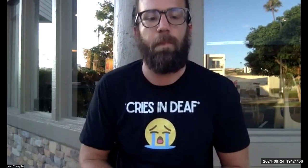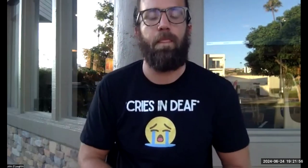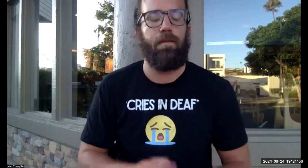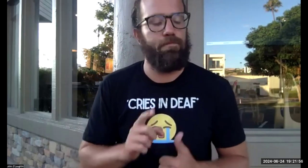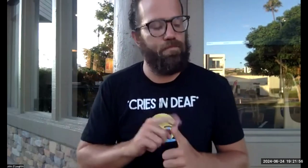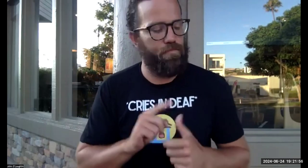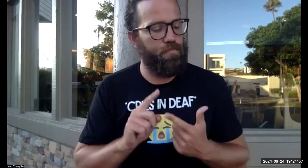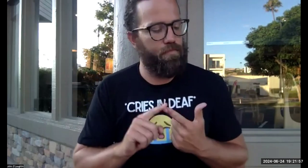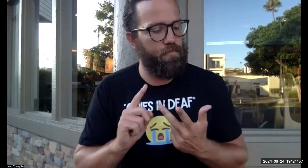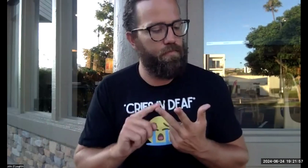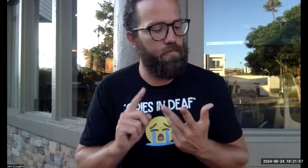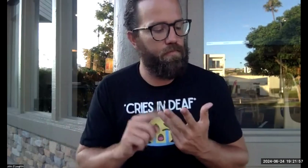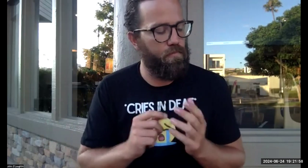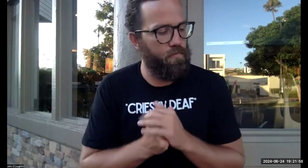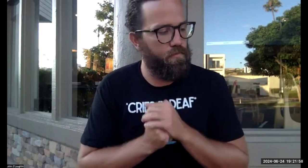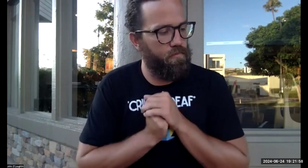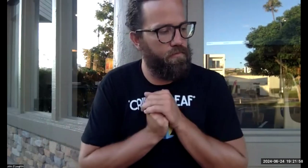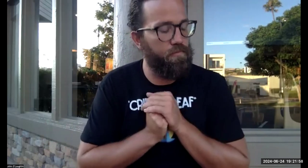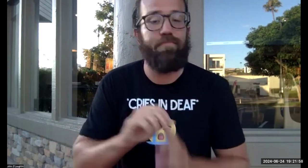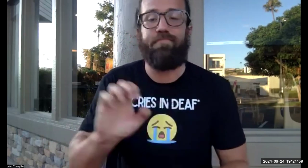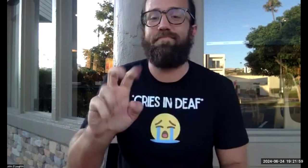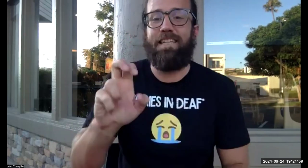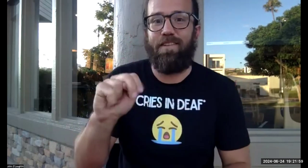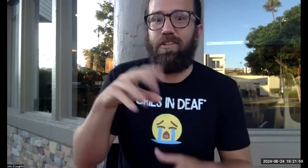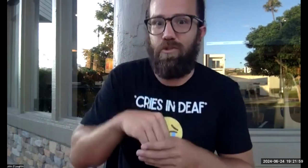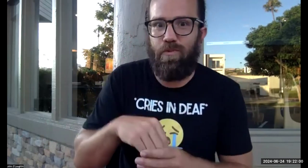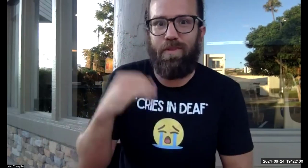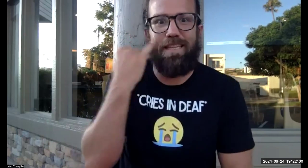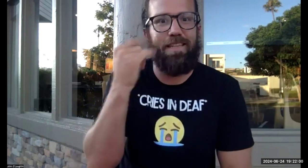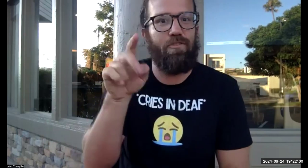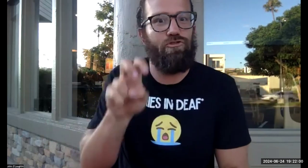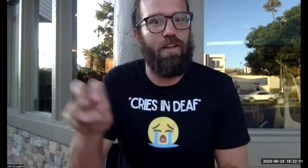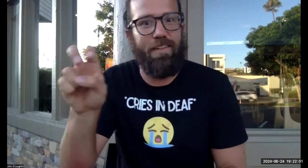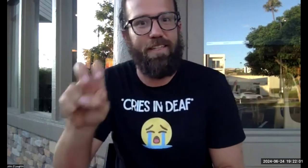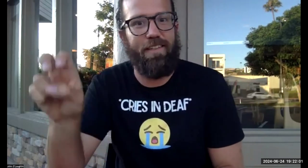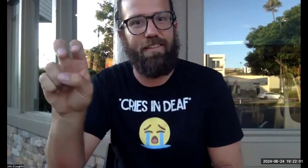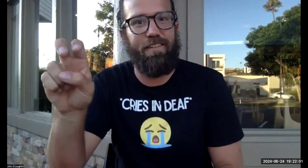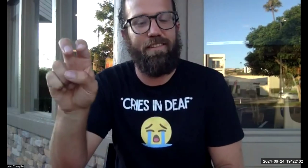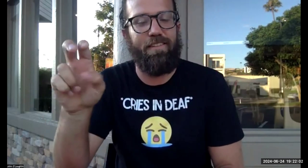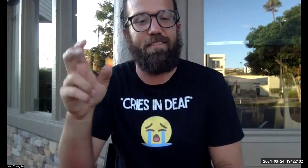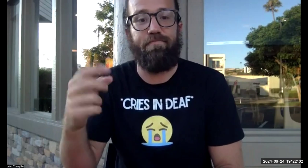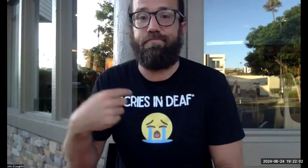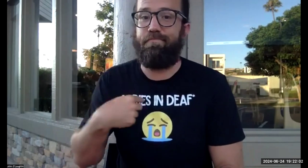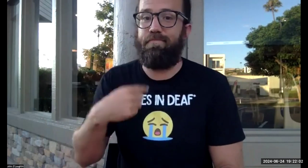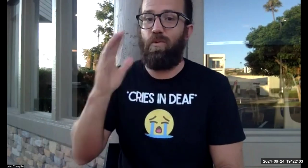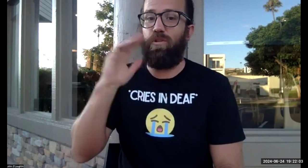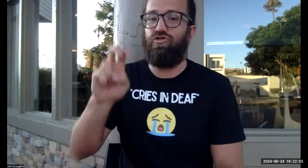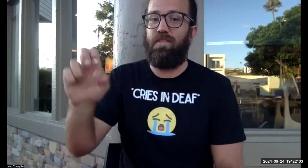So please follow all of the due dates and deliver them on time. And even though, even if you're